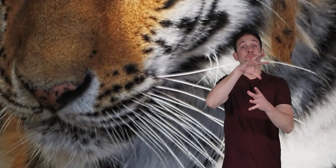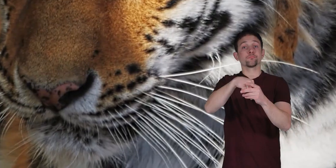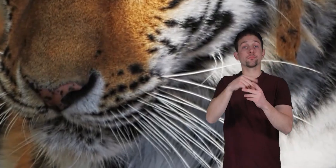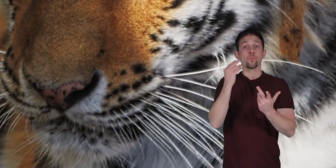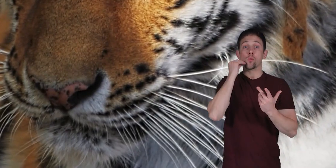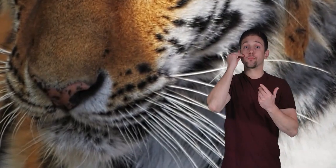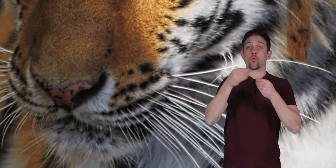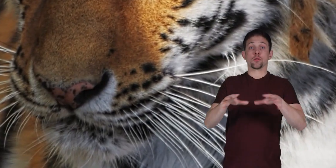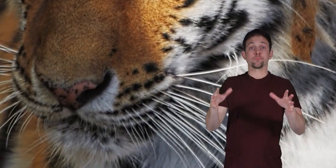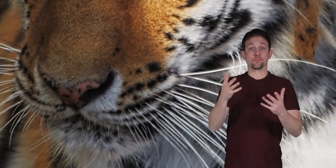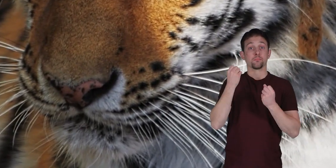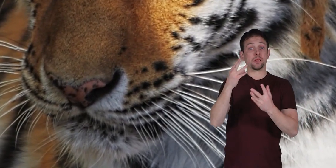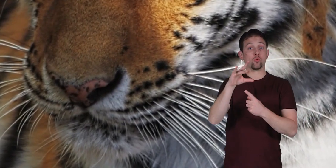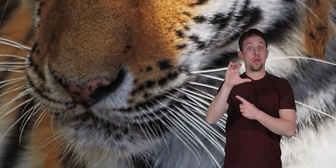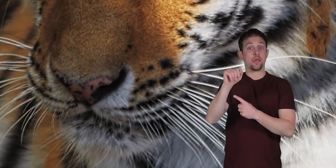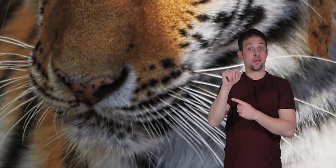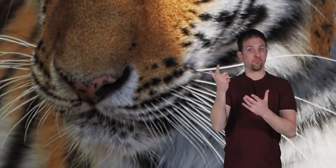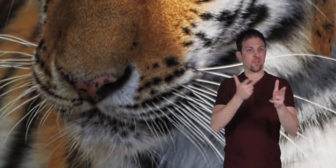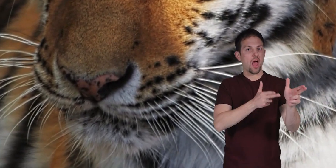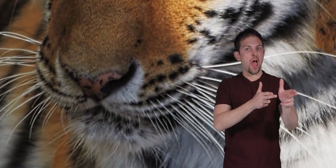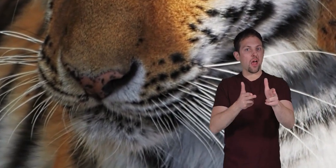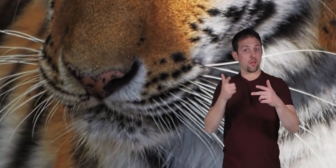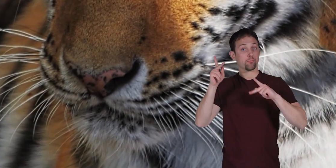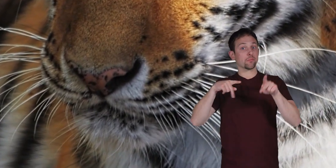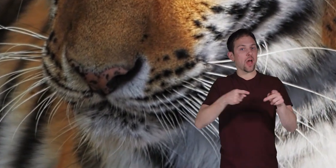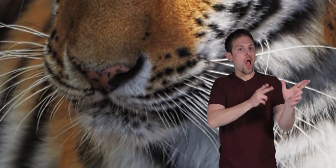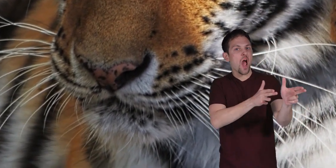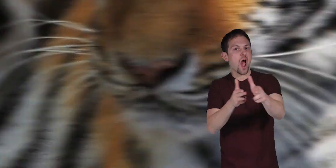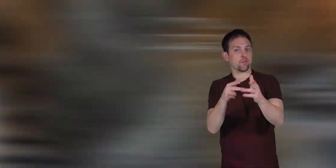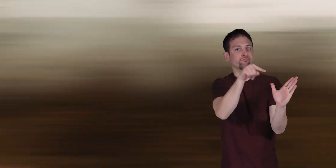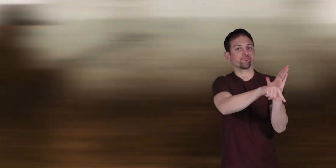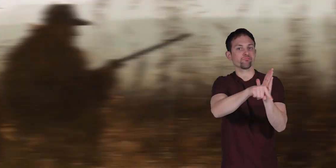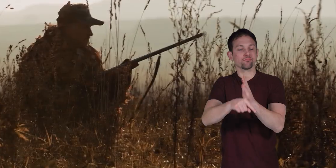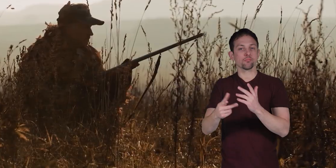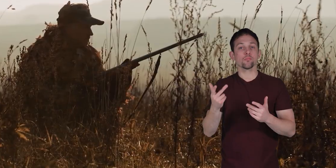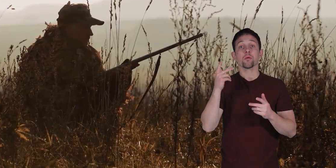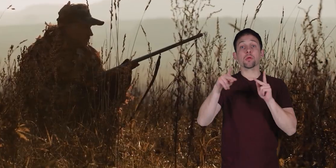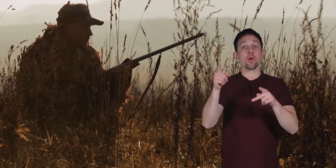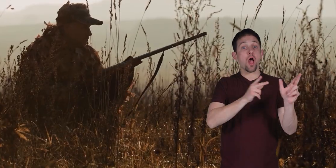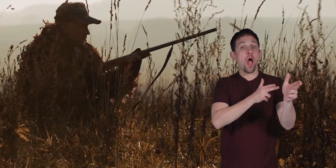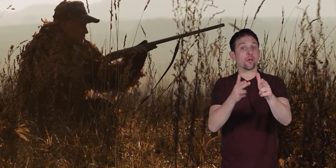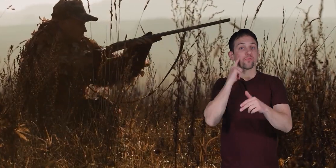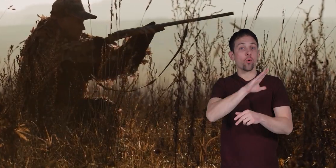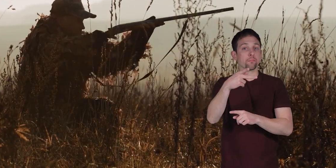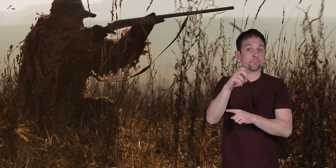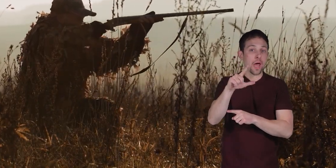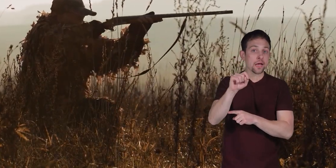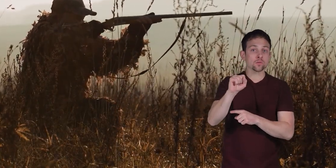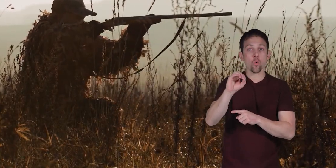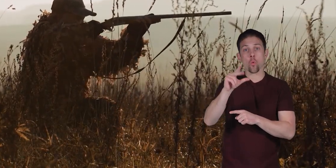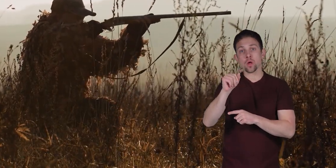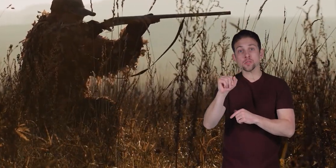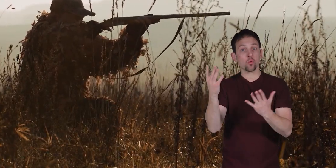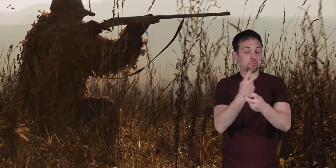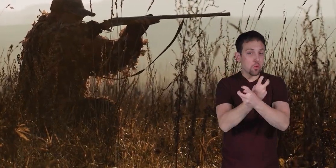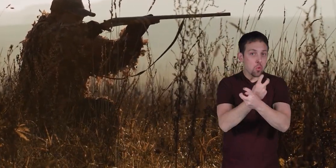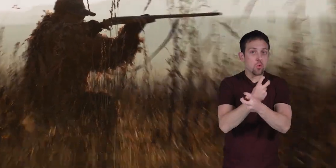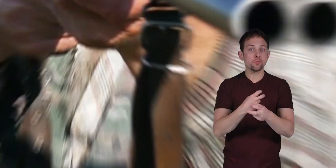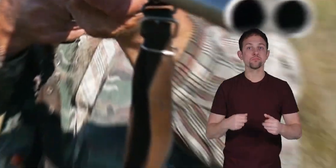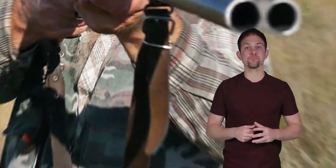loss, many wildcats are being hunted almost to extinction. People hunt these cats for their pelts, organs, and bones. They